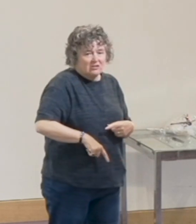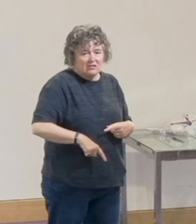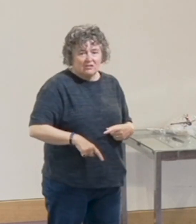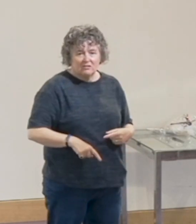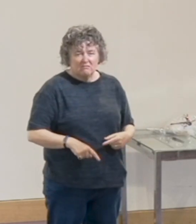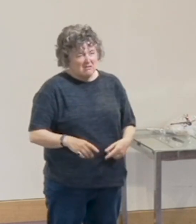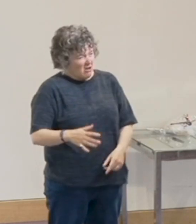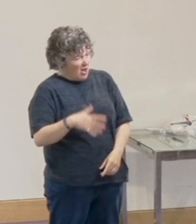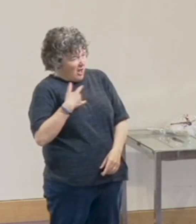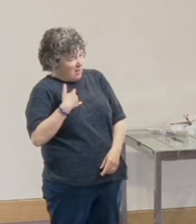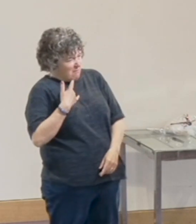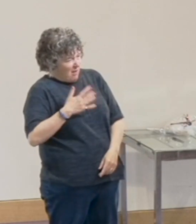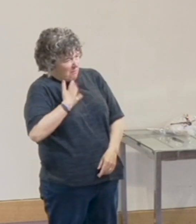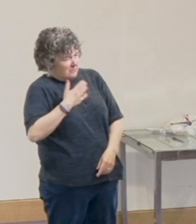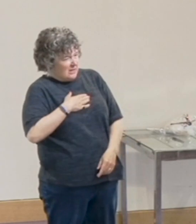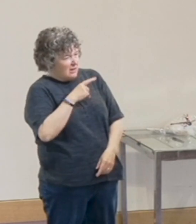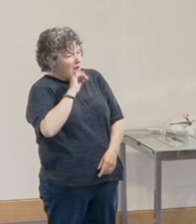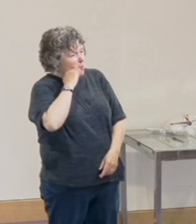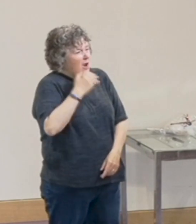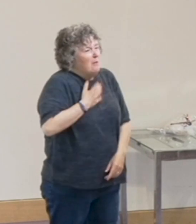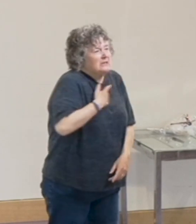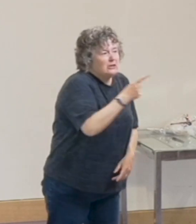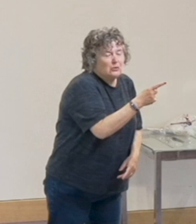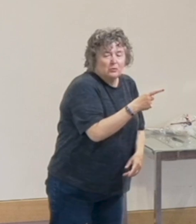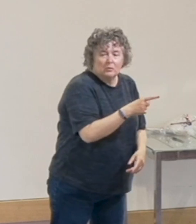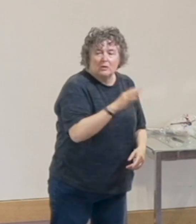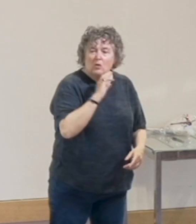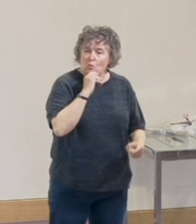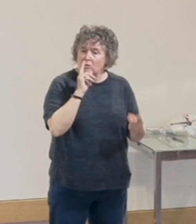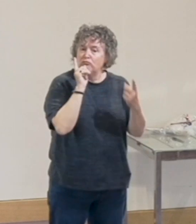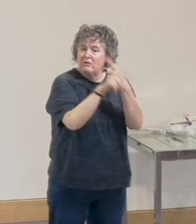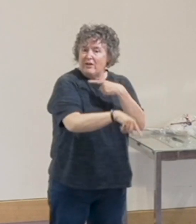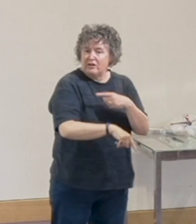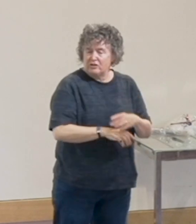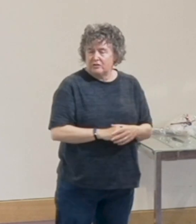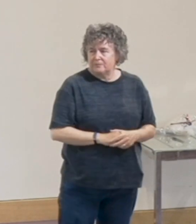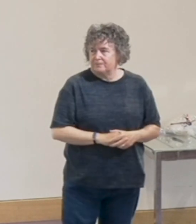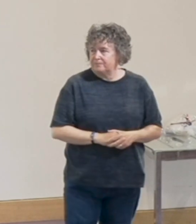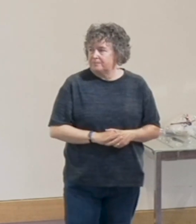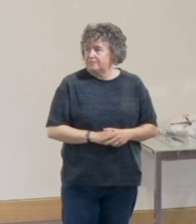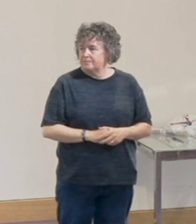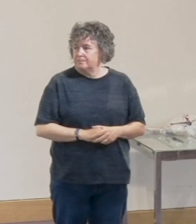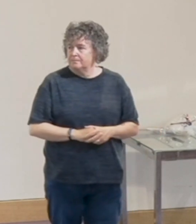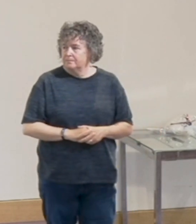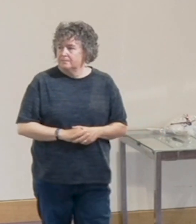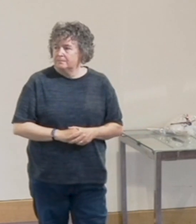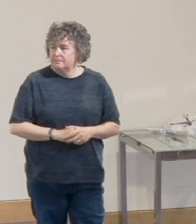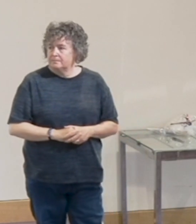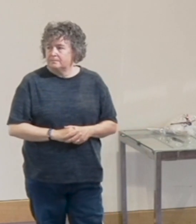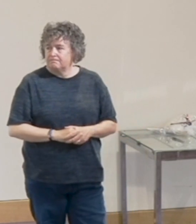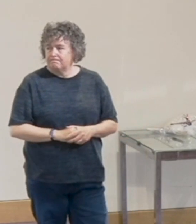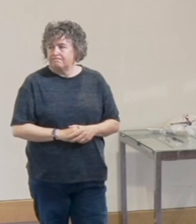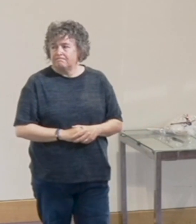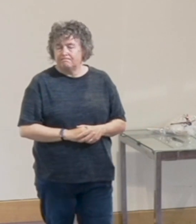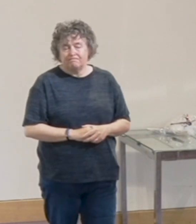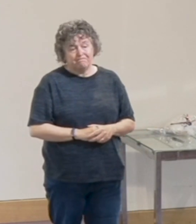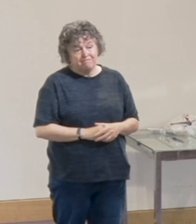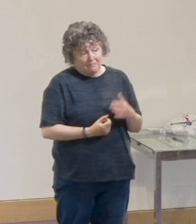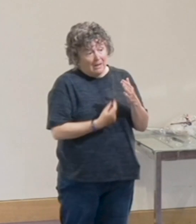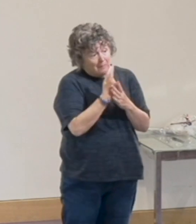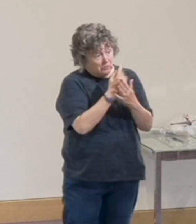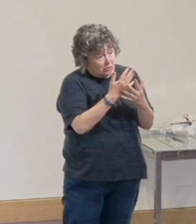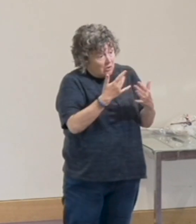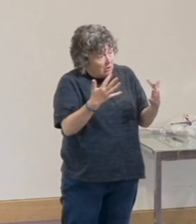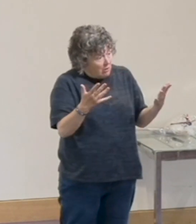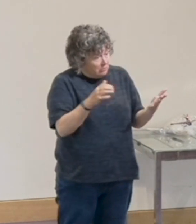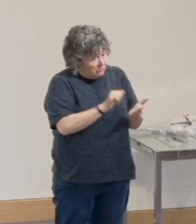the way he had been hurt. He would, as it were, get even with them. And sadly, that's all too common in